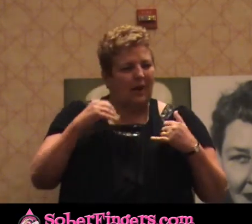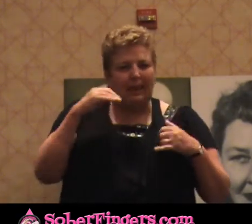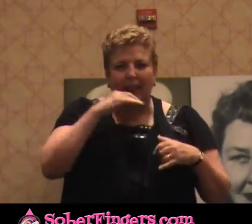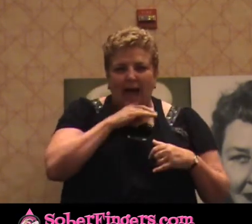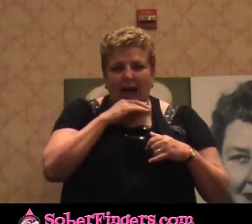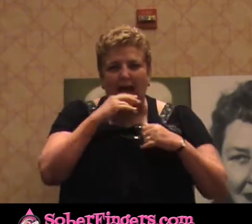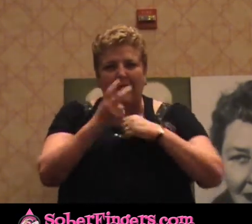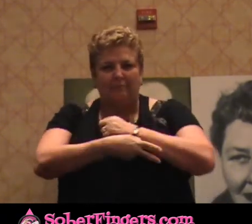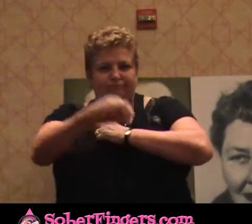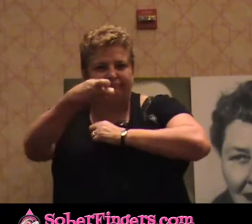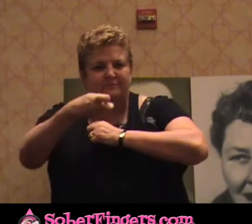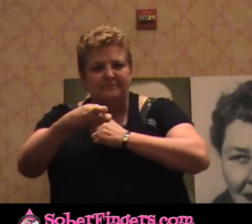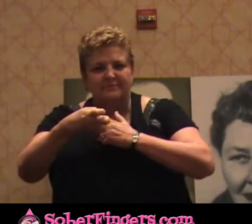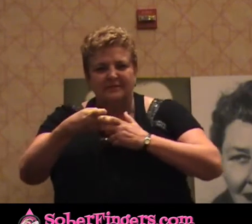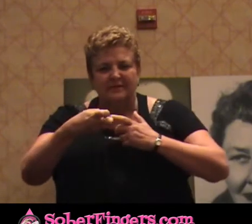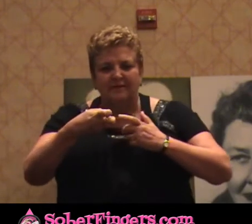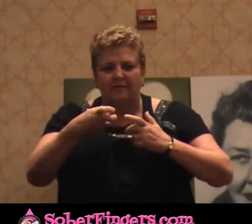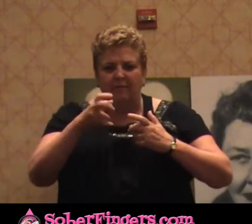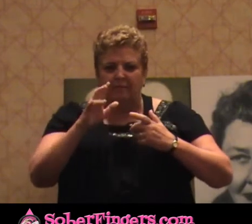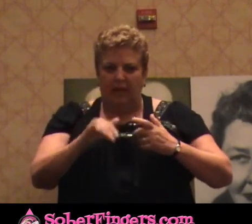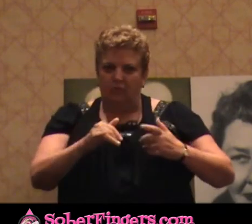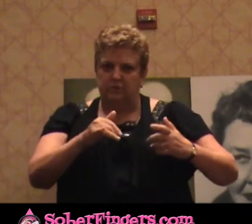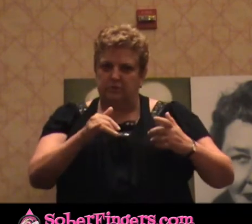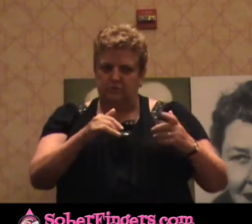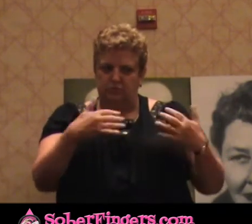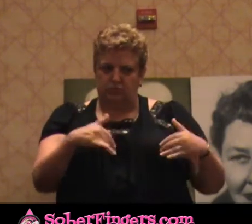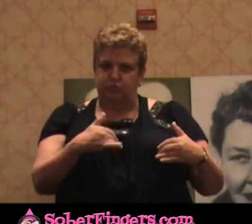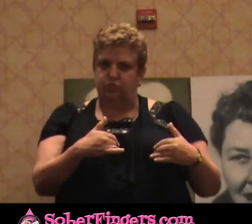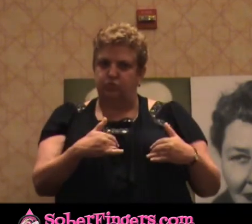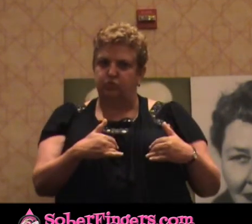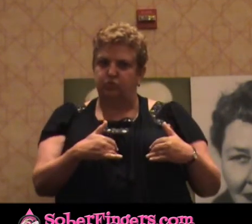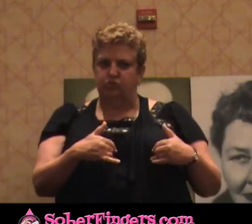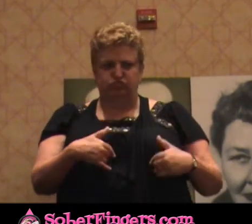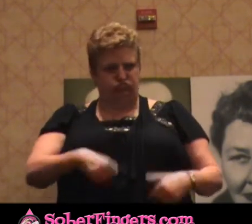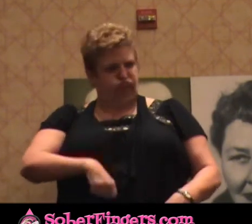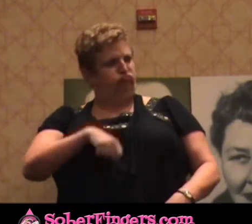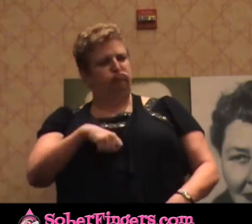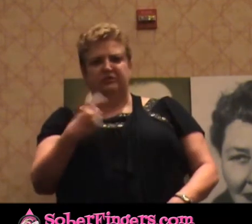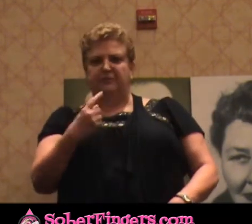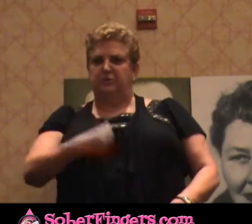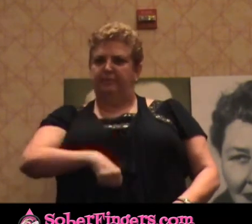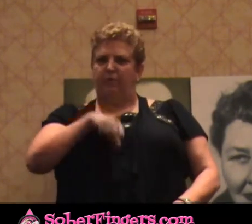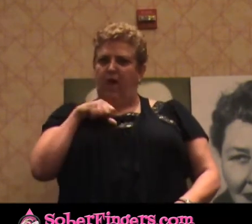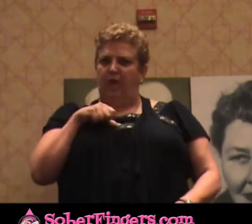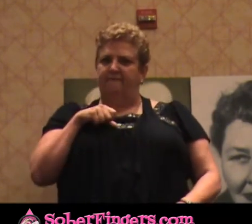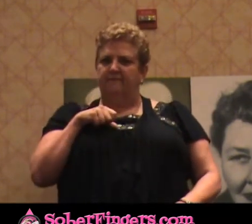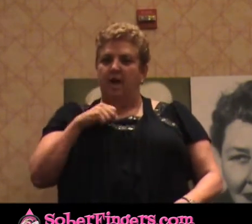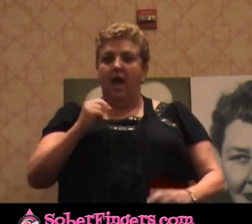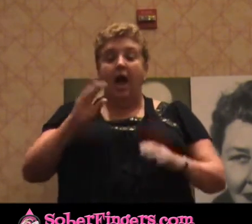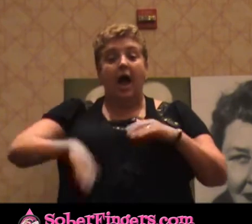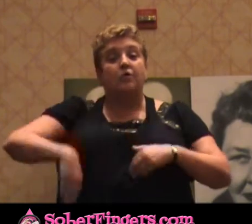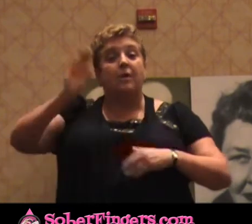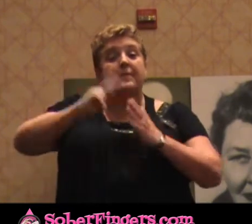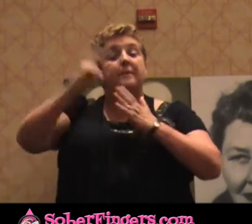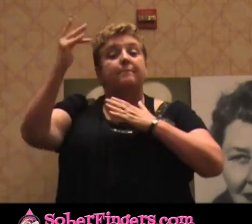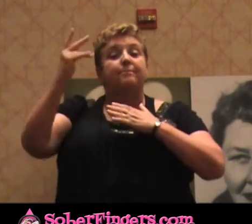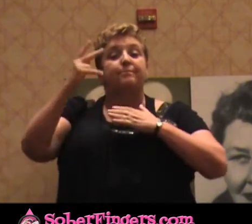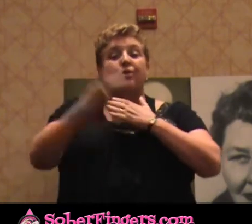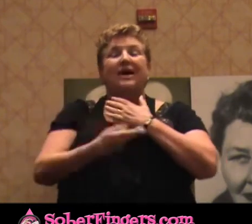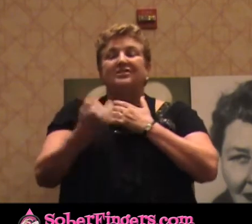badge of honor where I came from. I grew up in the projects, and it wasn't because it was the projects. It was just, this is where I grew up, and this